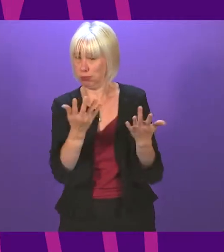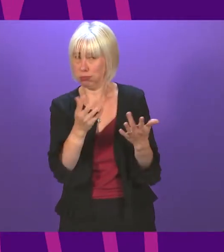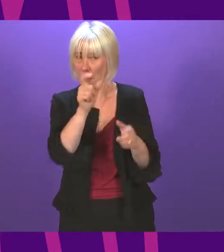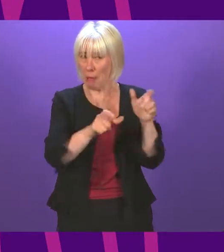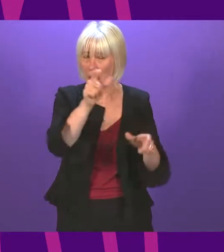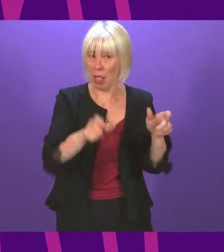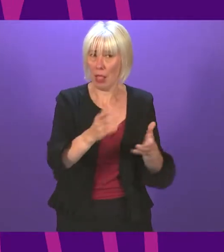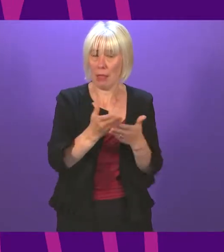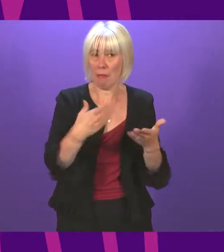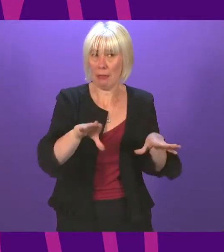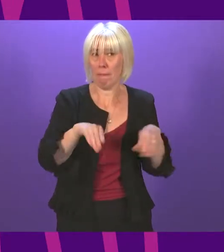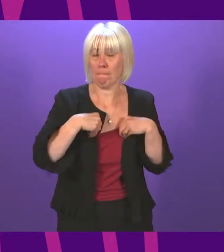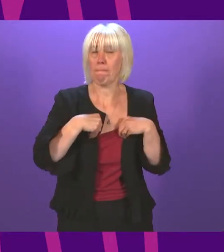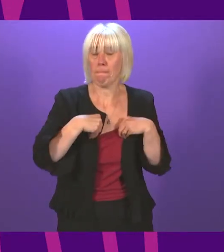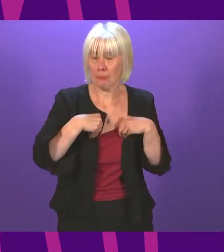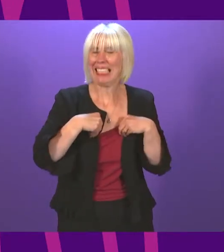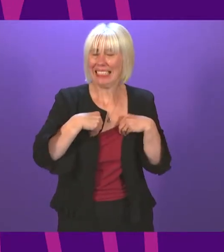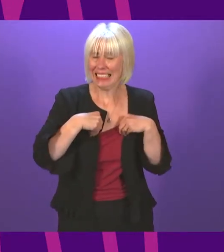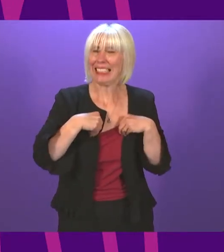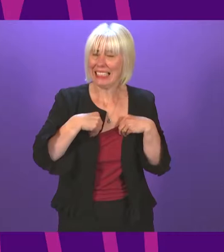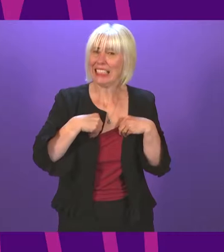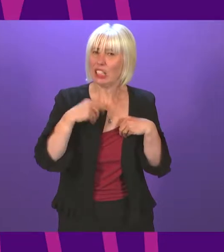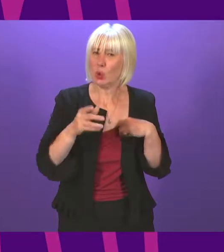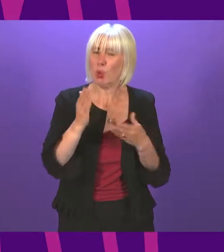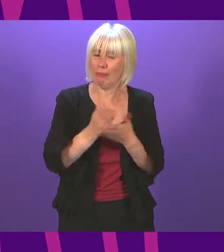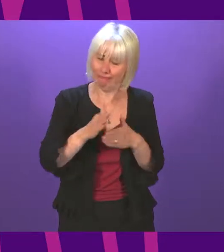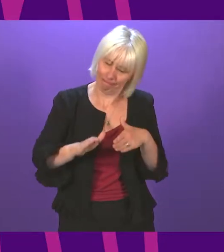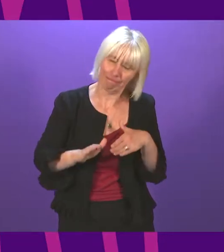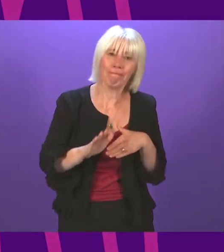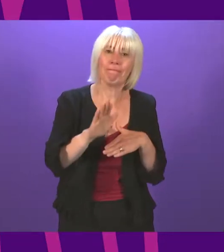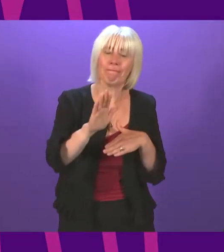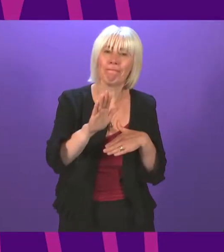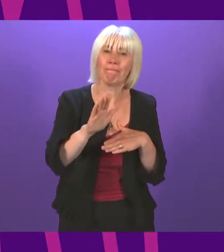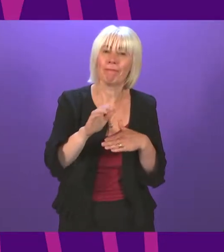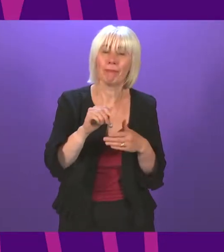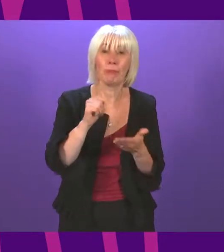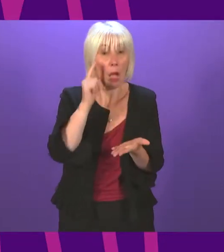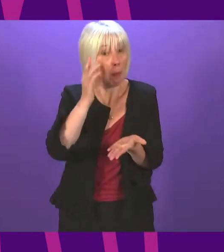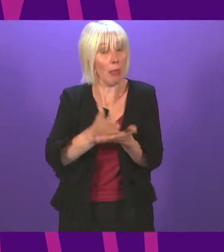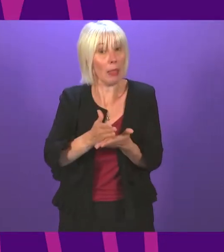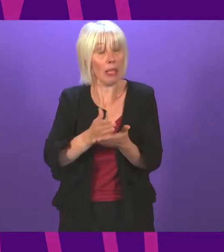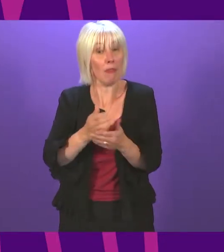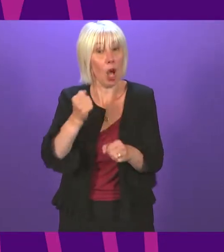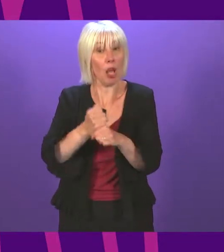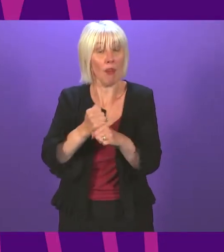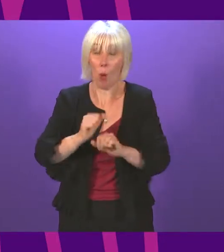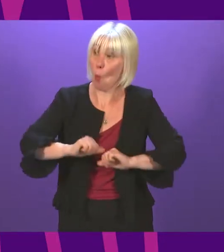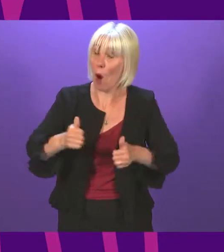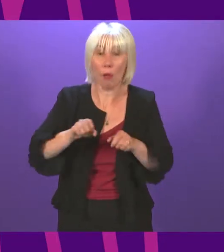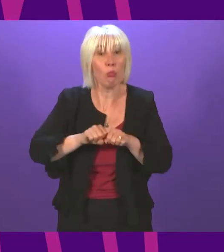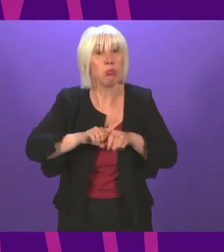who have actually contracted COVID, so there is a real increase there. I believe that the government have responded well in rolling out the vaccine,